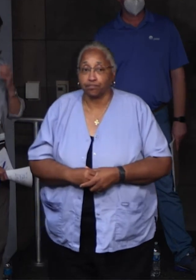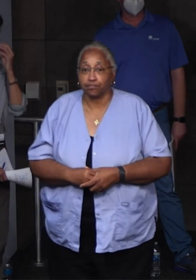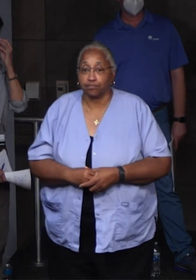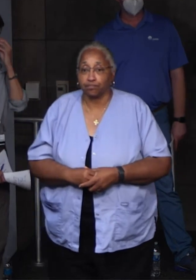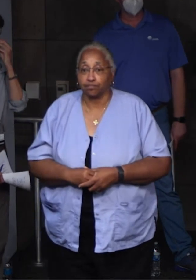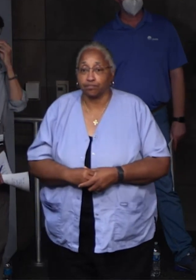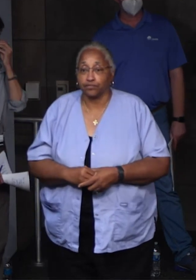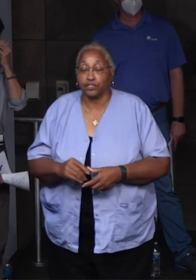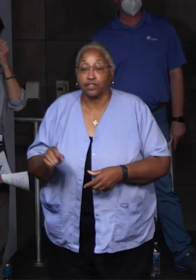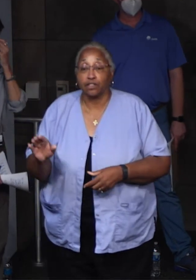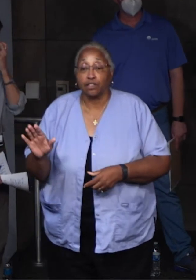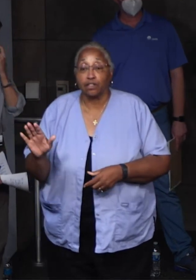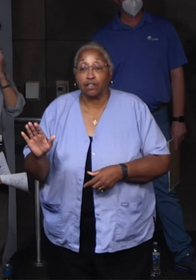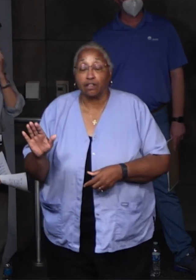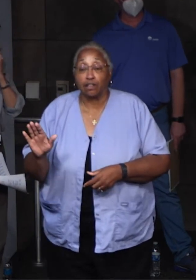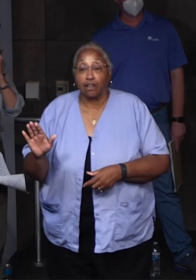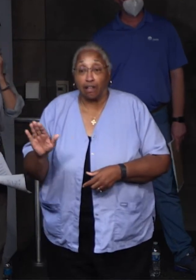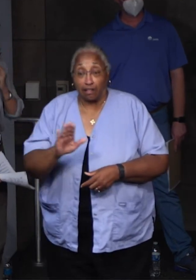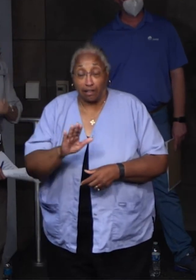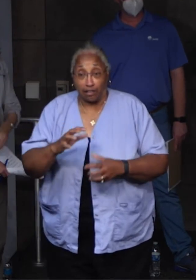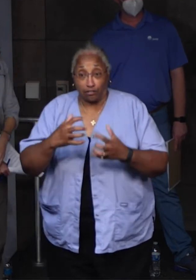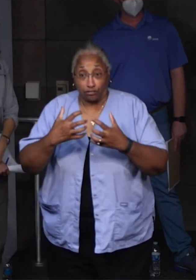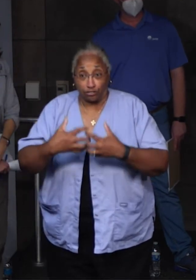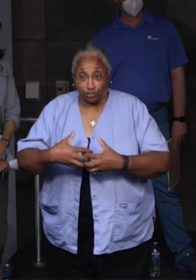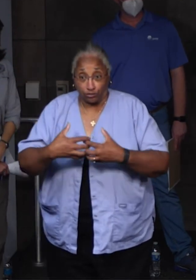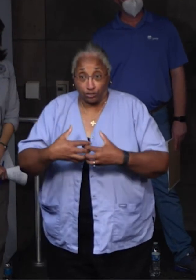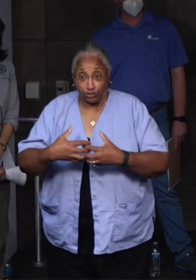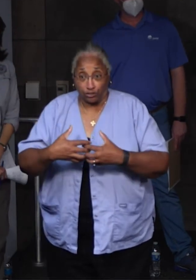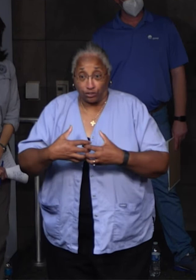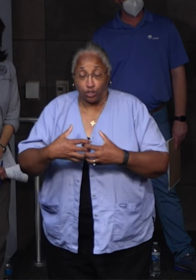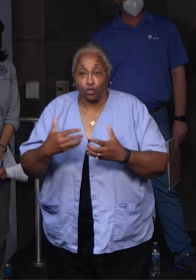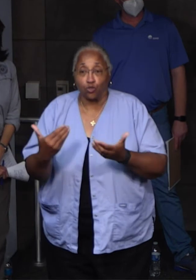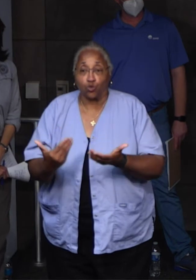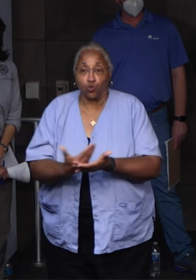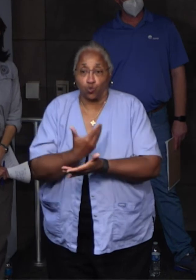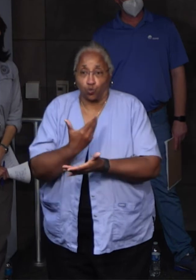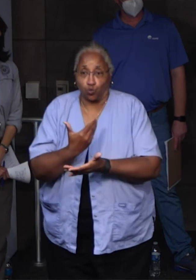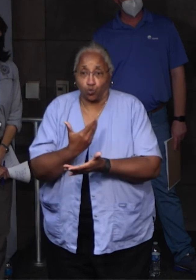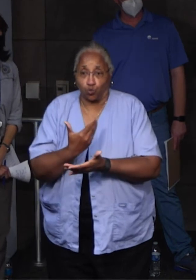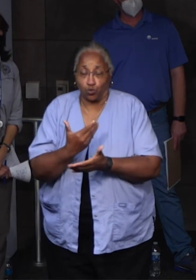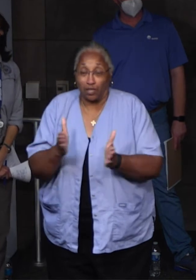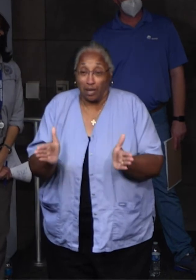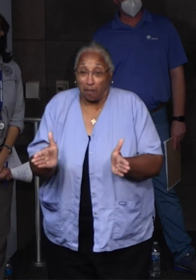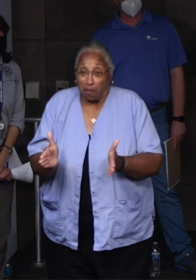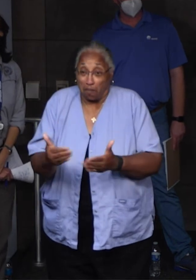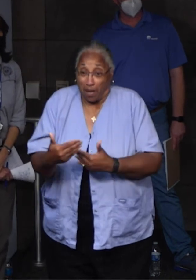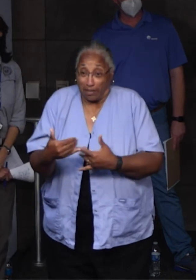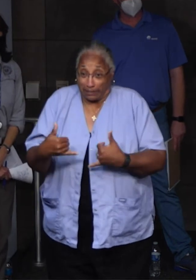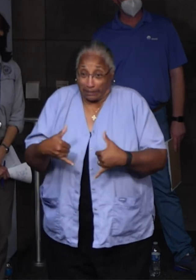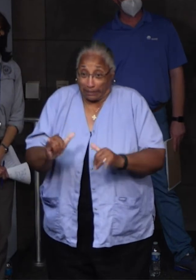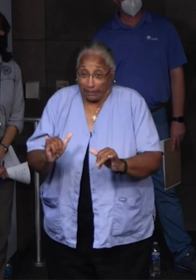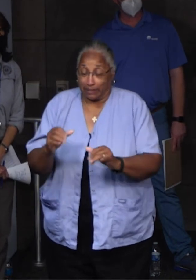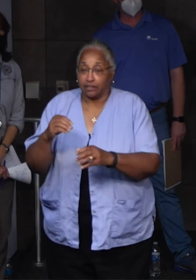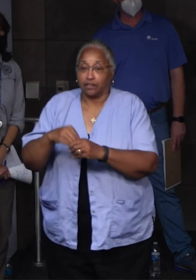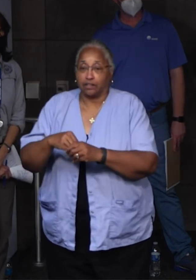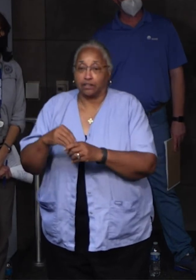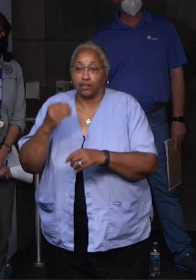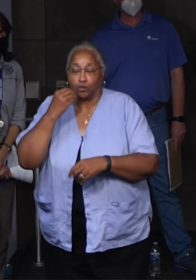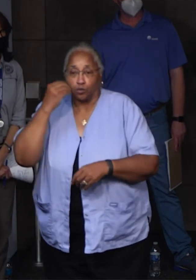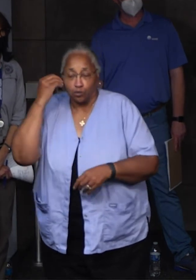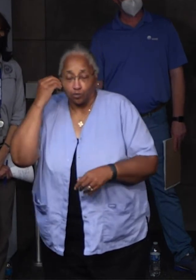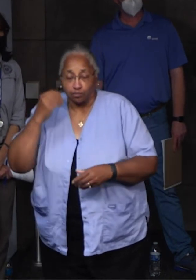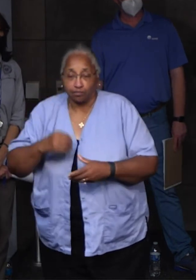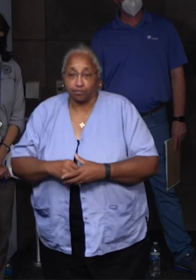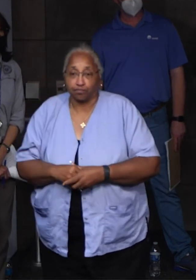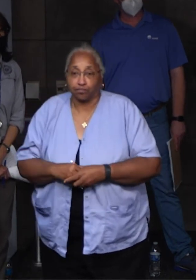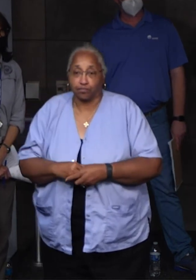Their generator was brand new. The box was still inside the house. Okay?